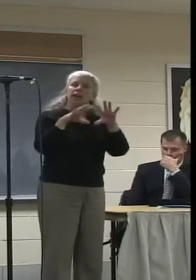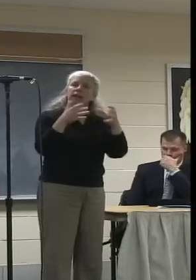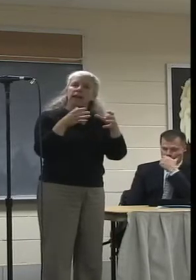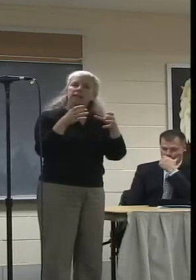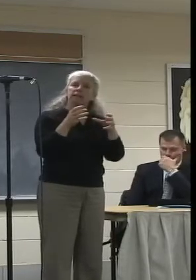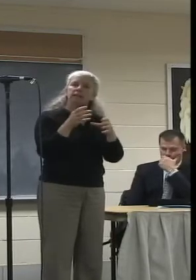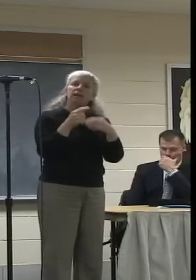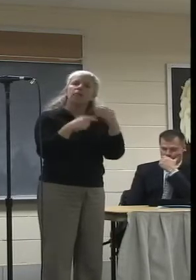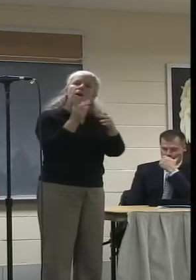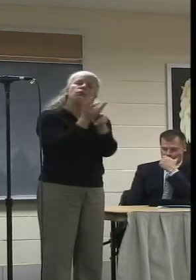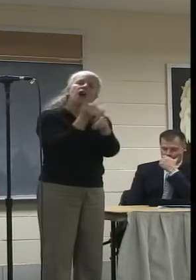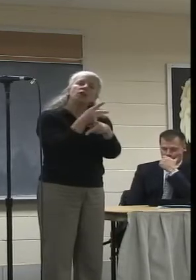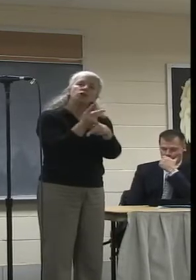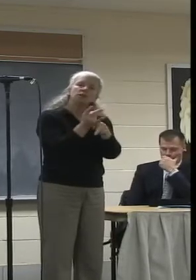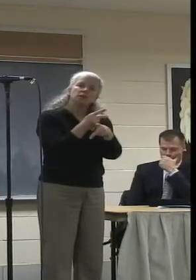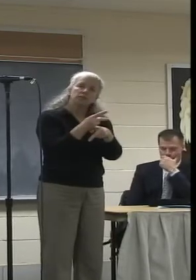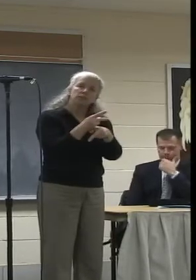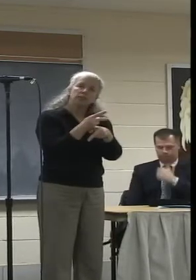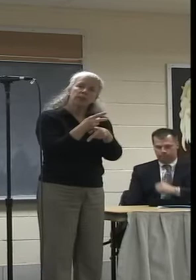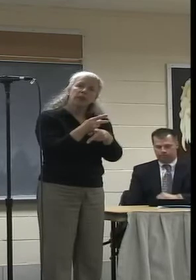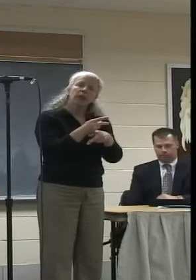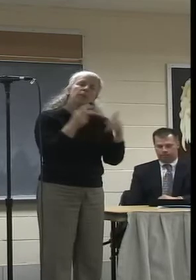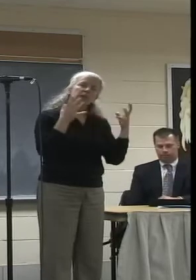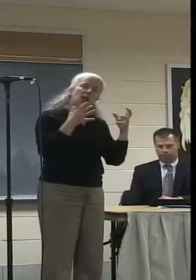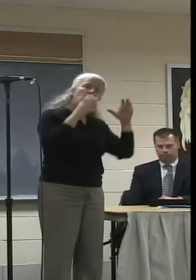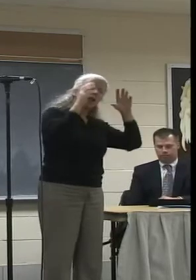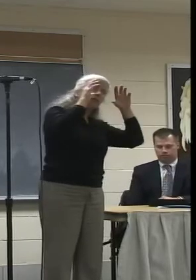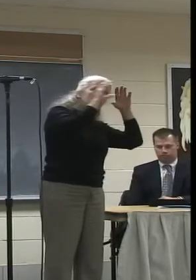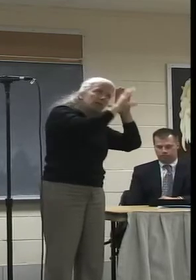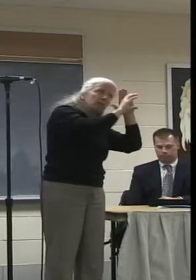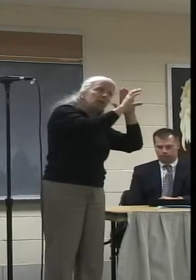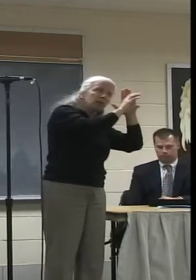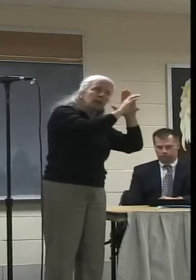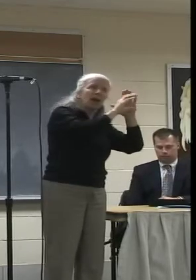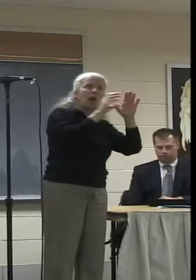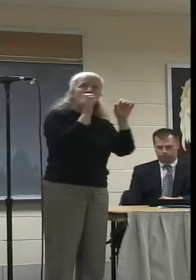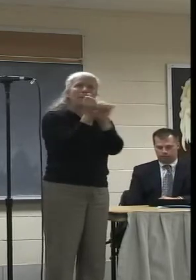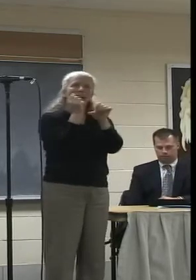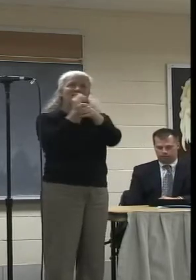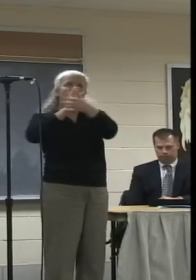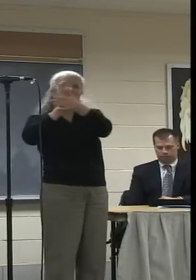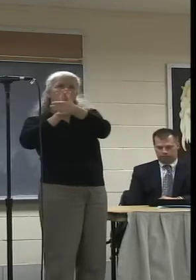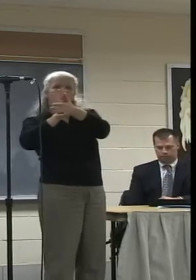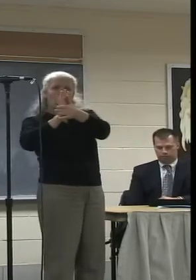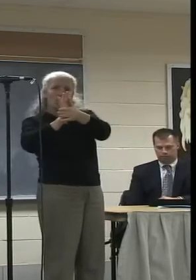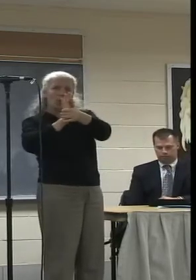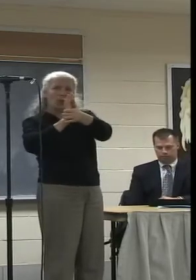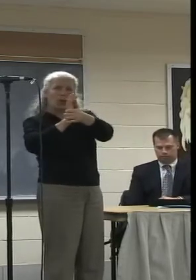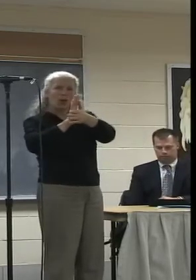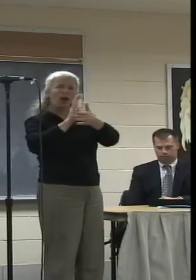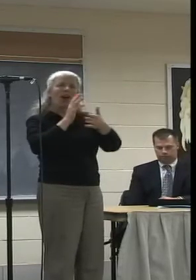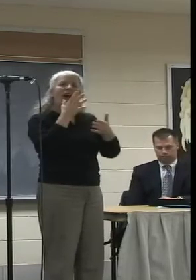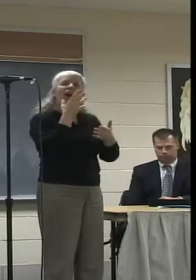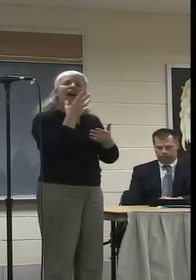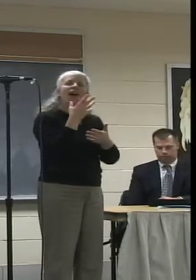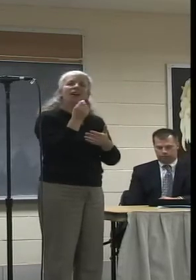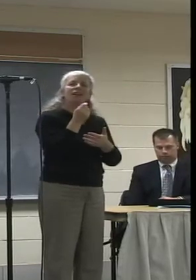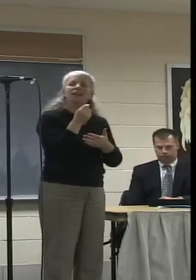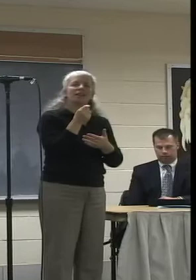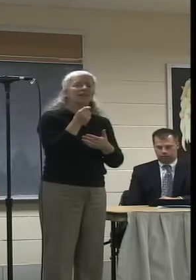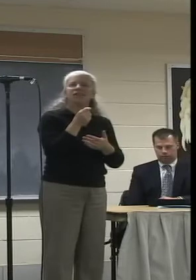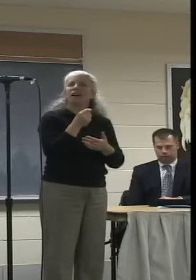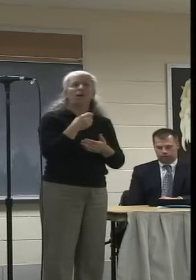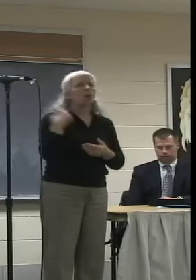trying to translate some of my photography into video work. And I was consistently just